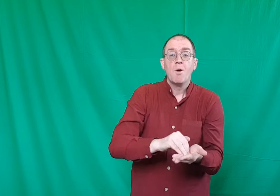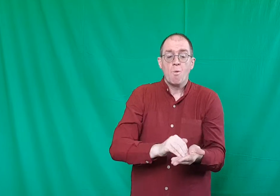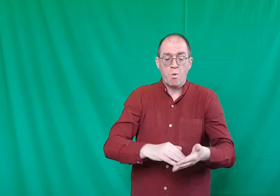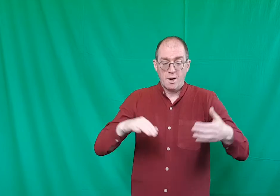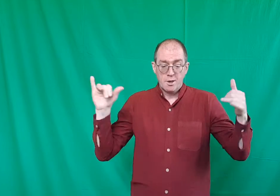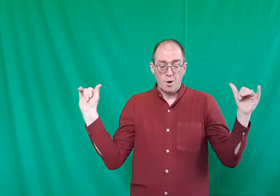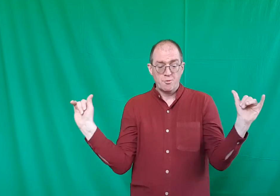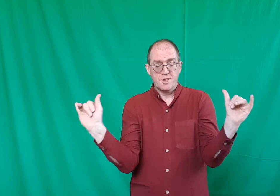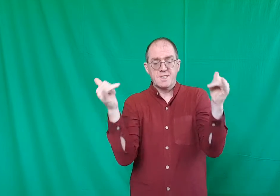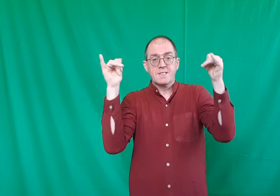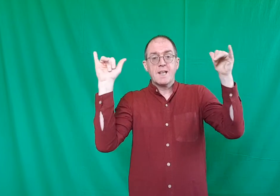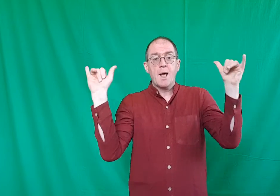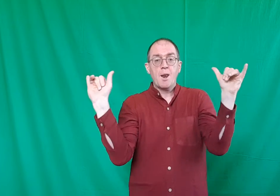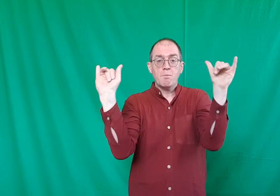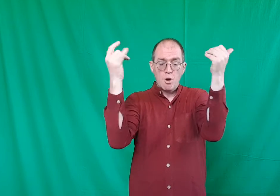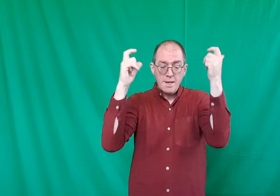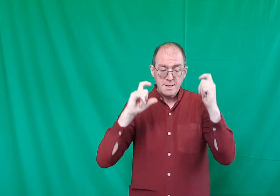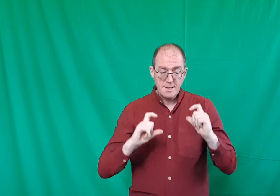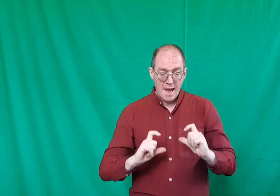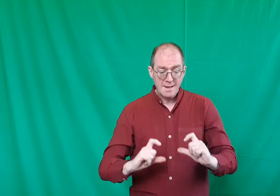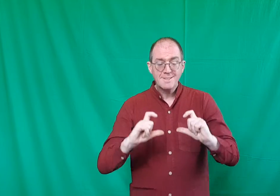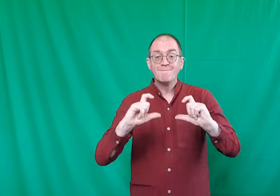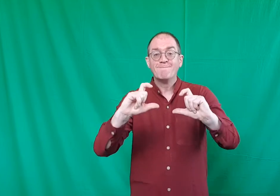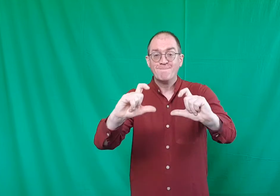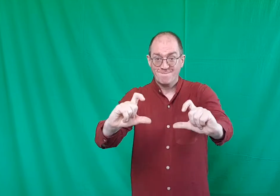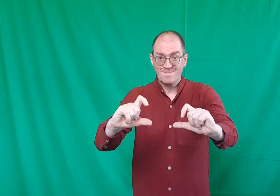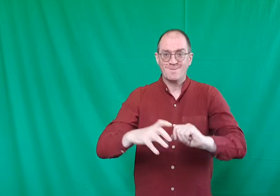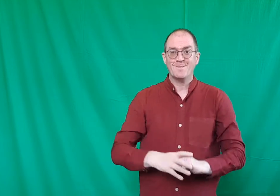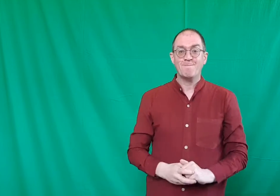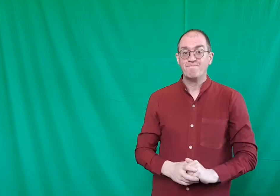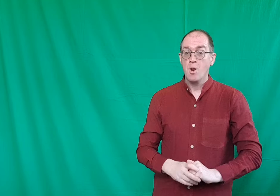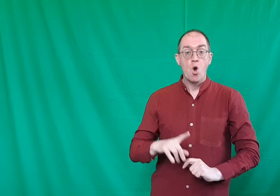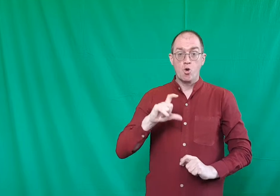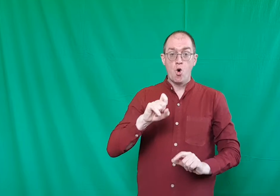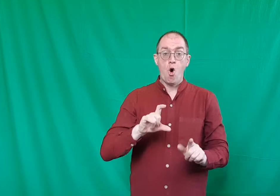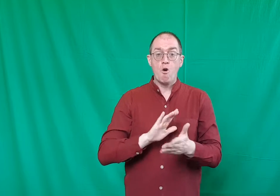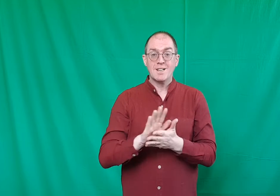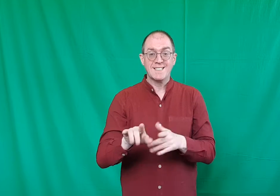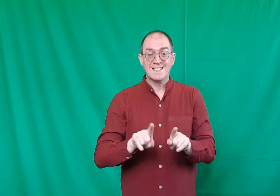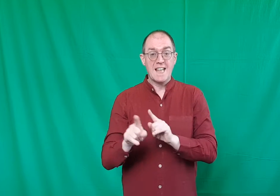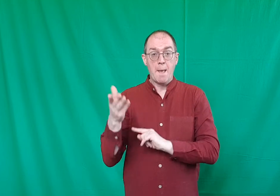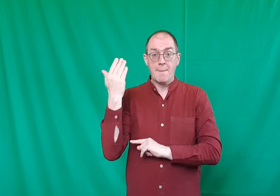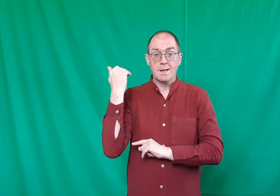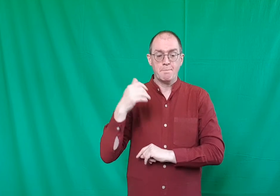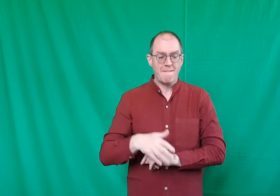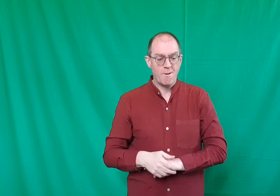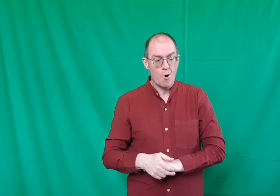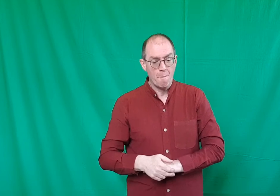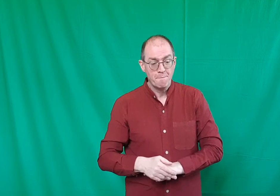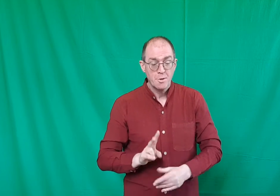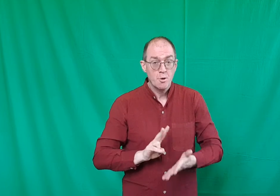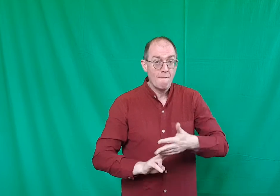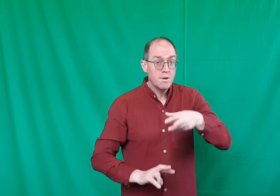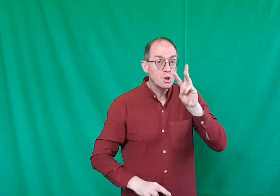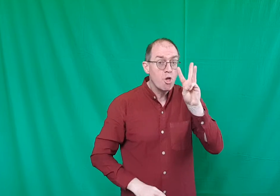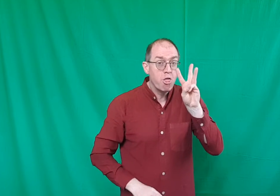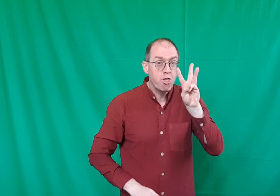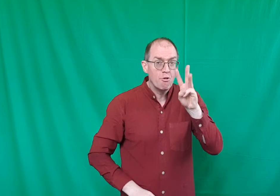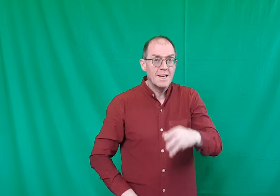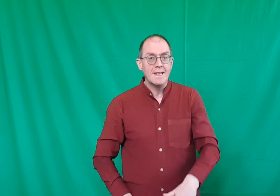we're going to celebrate tonight. Chorus saying that before. So verse three,